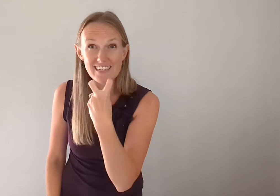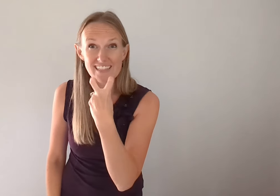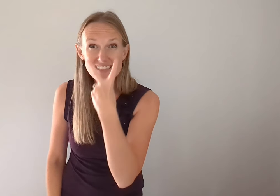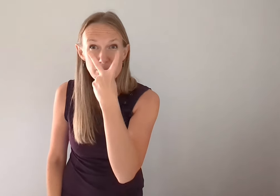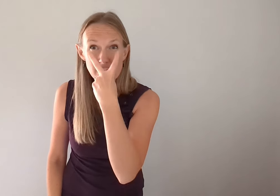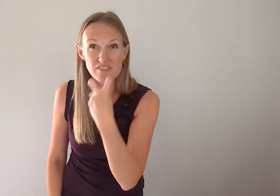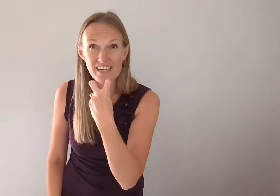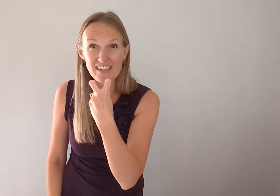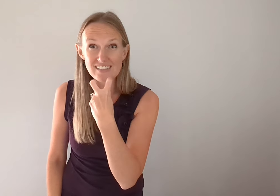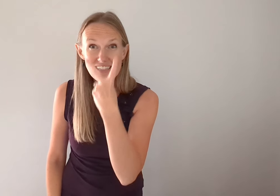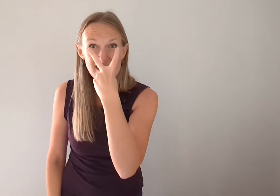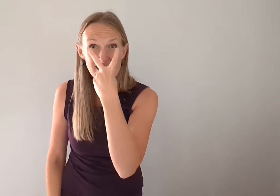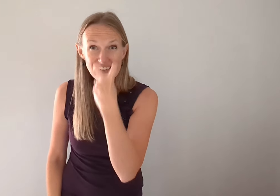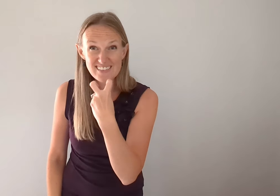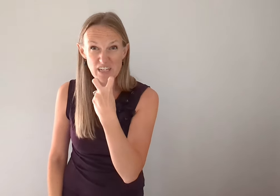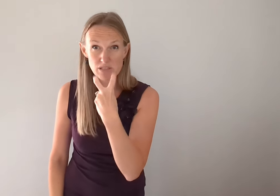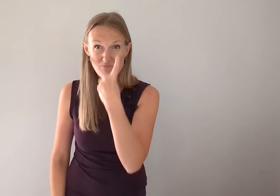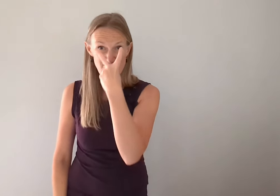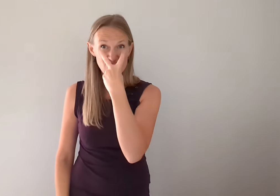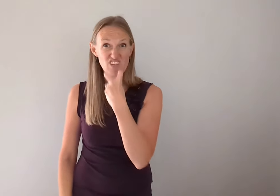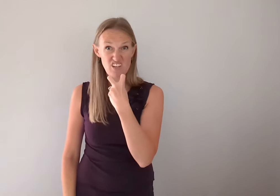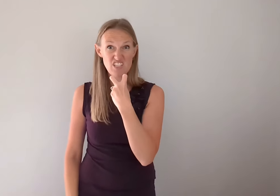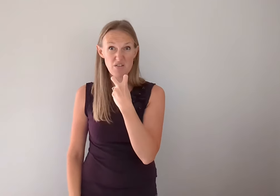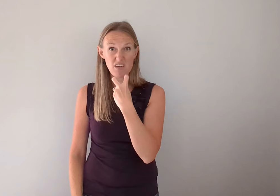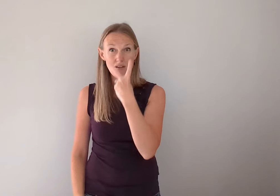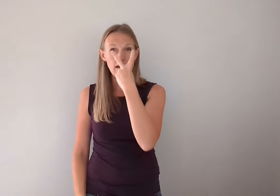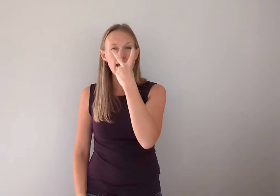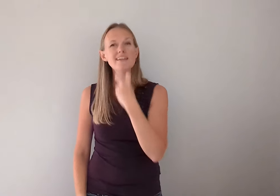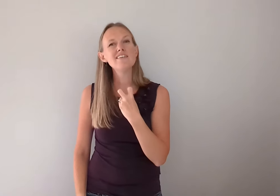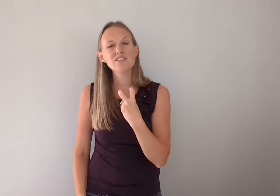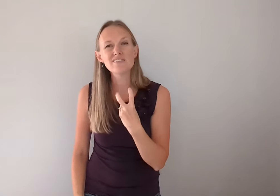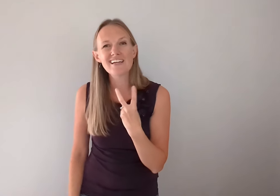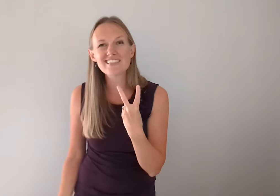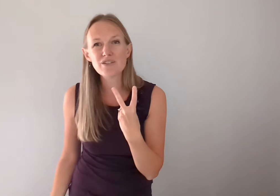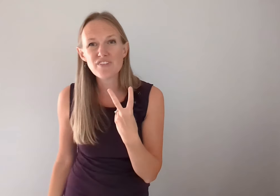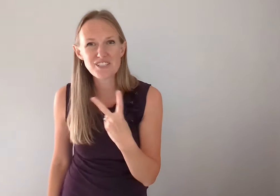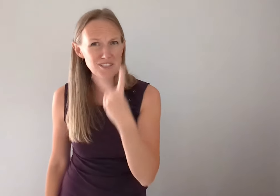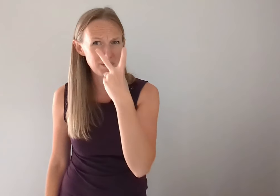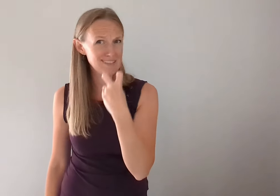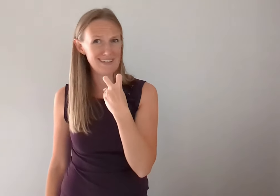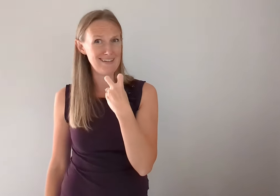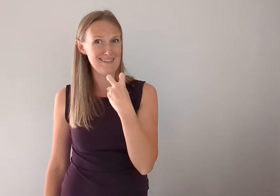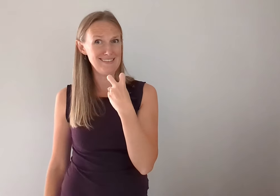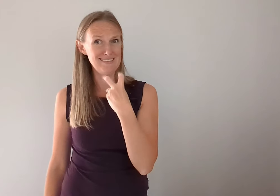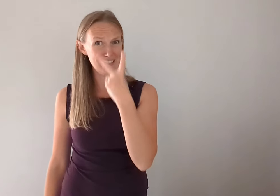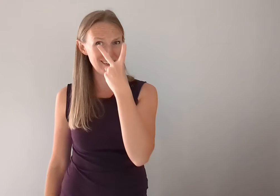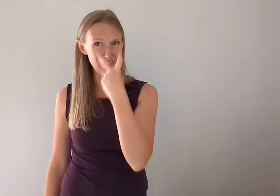like this and bend your fingers. Okay. Doubt. Okay. I doubt it. And also like show facial expression. Like not so sure.